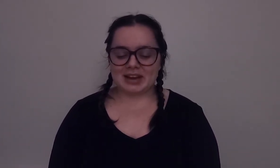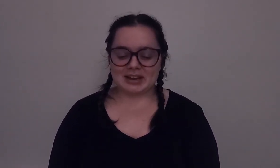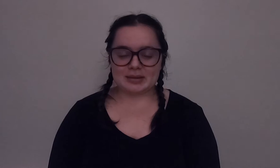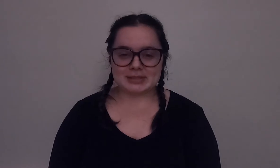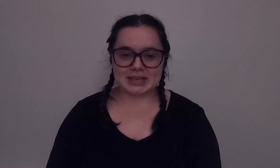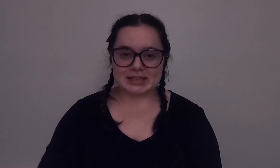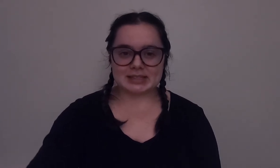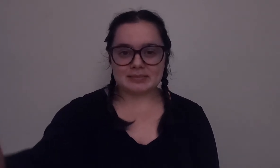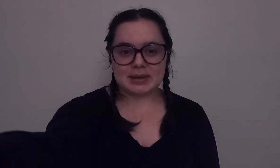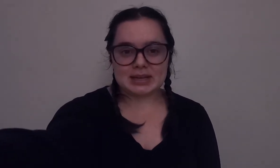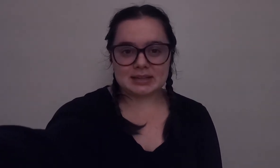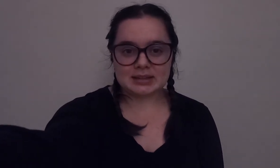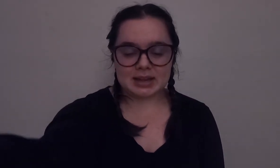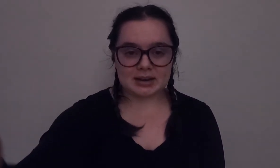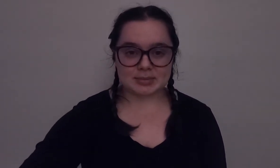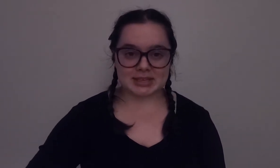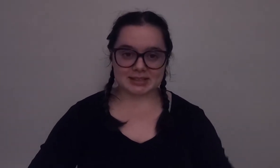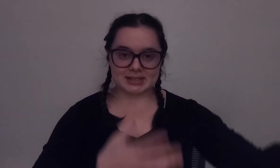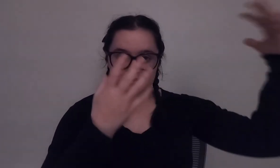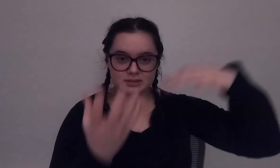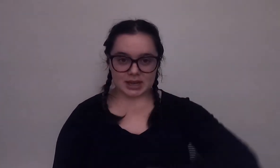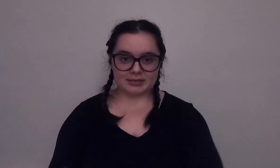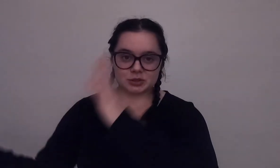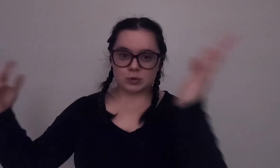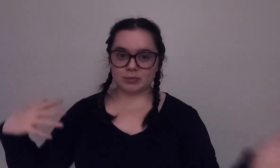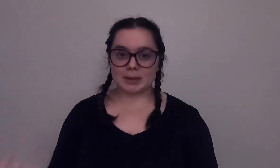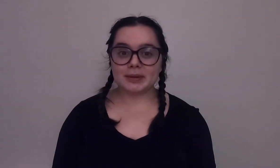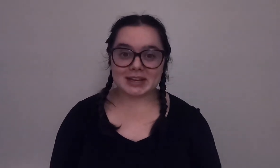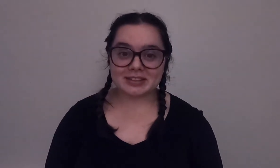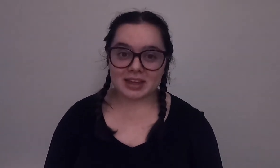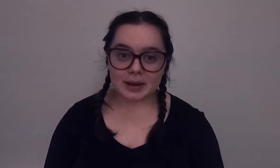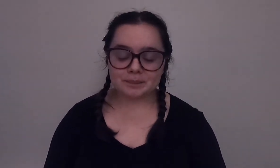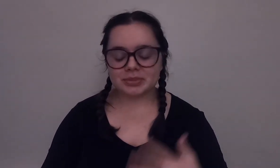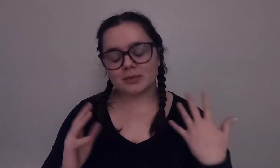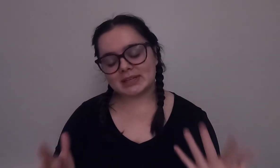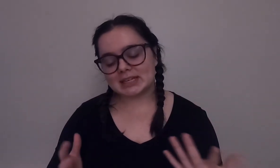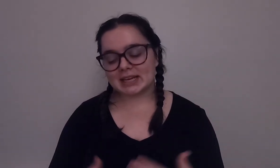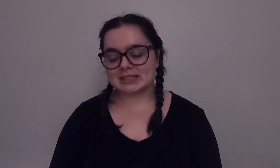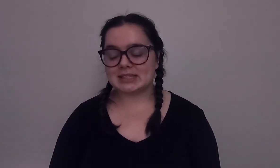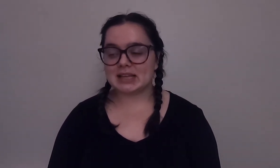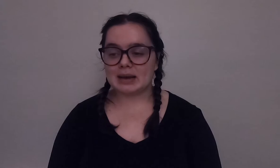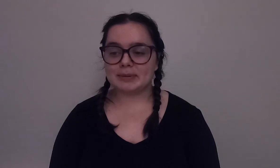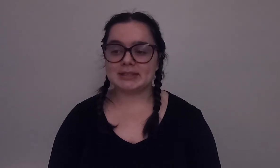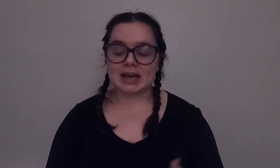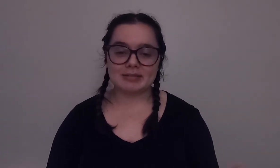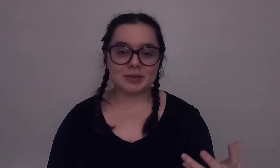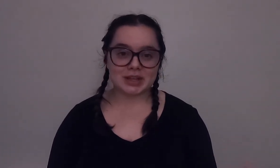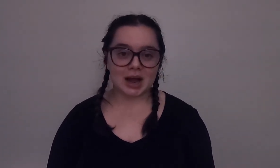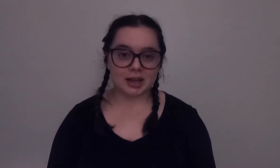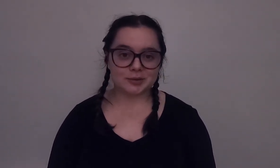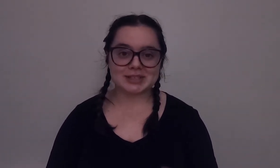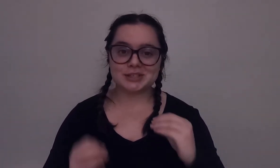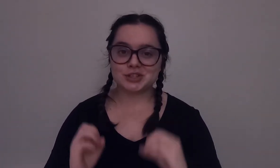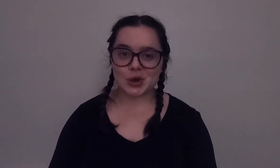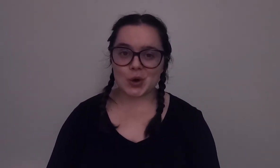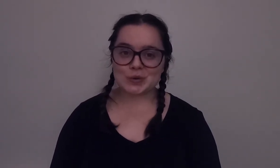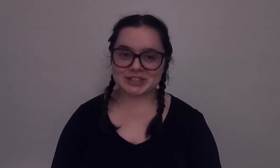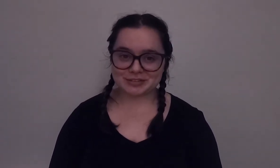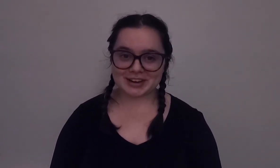that ended up seeing some that ended up seeing the seal dive and swim right beneath them we didn't get to see that but diving with kyler was so different